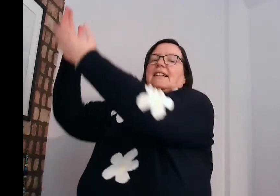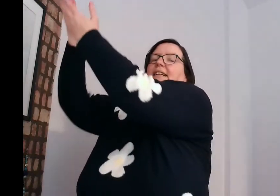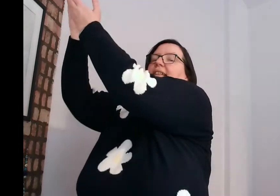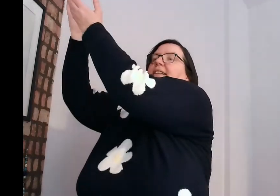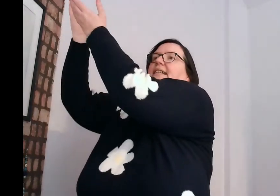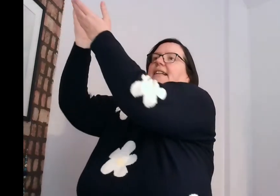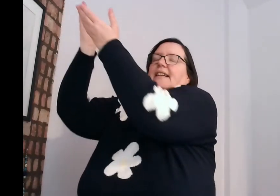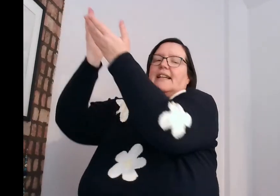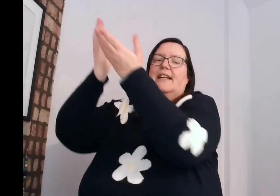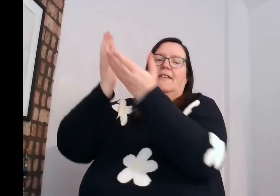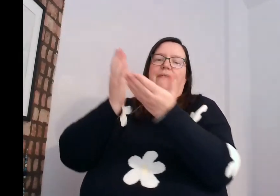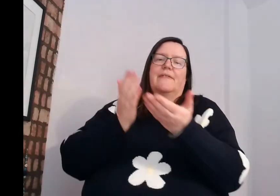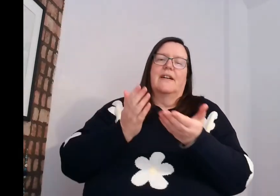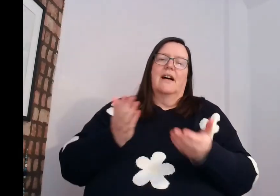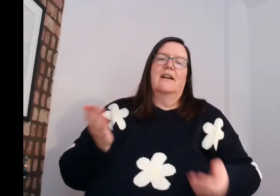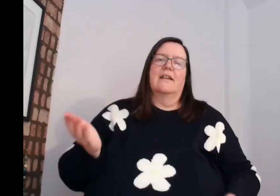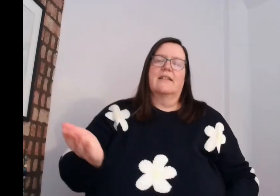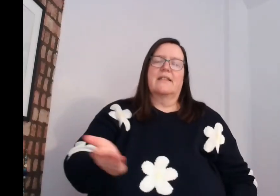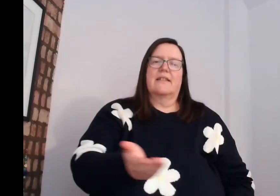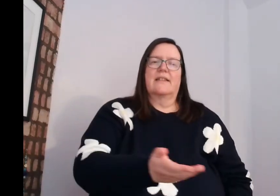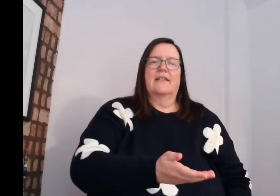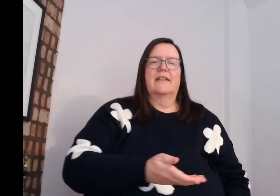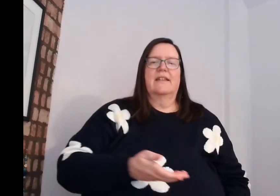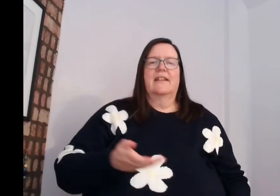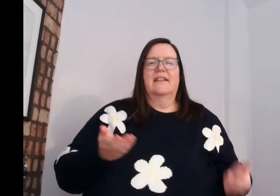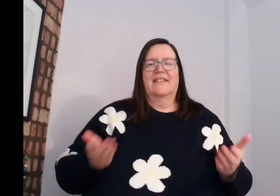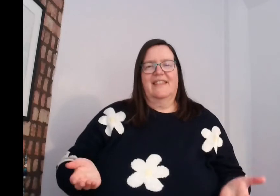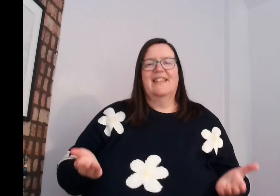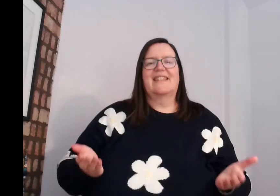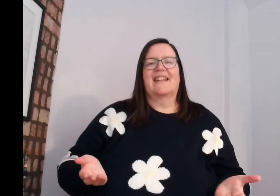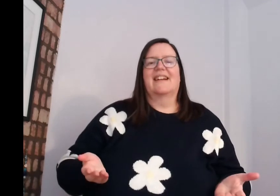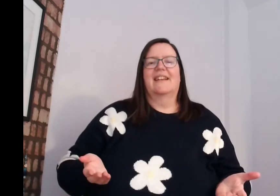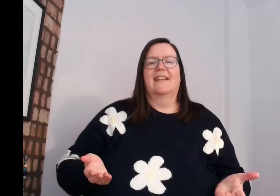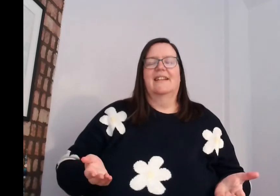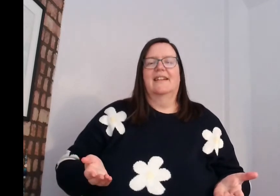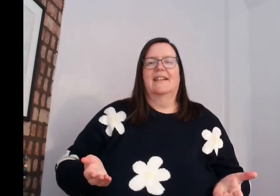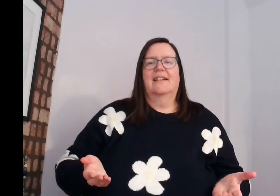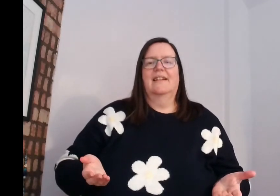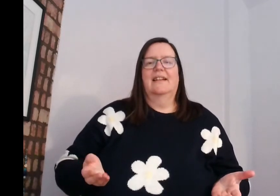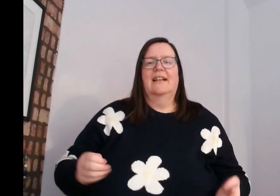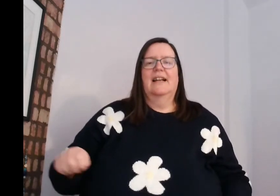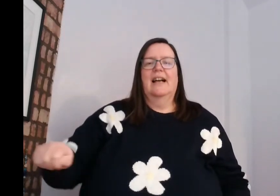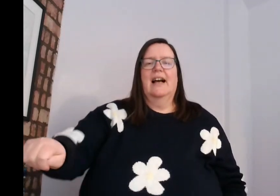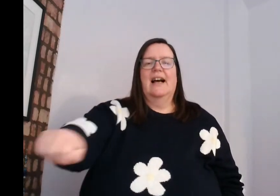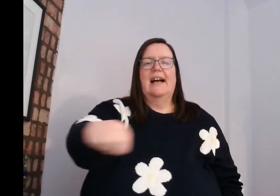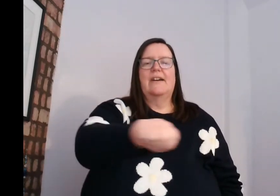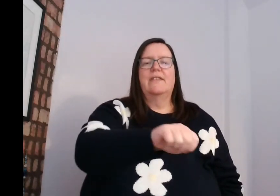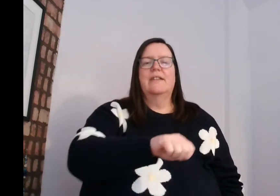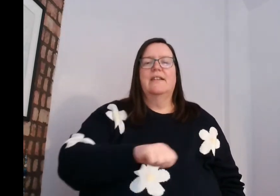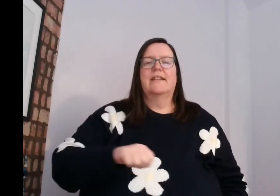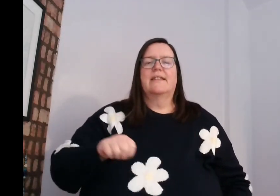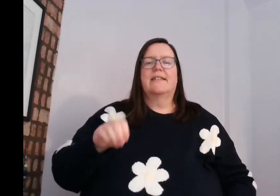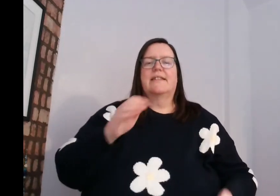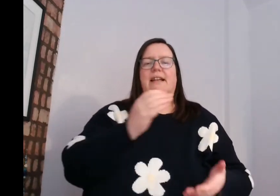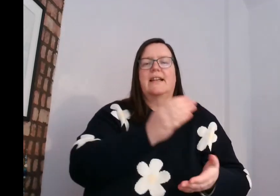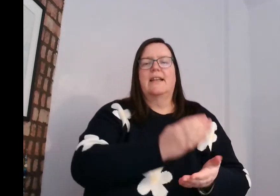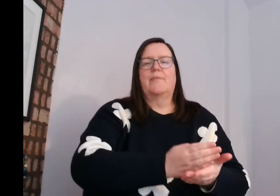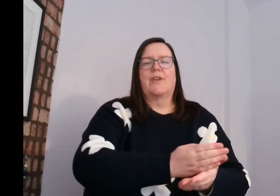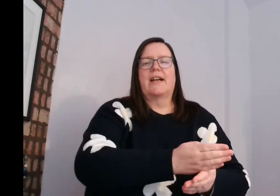Give us this day our daily bread